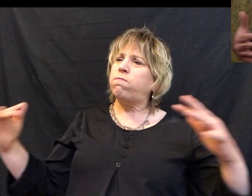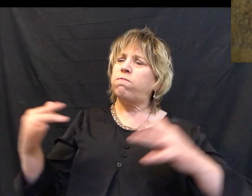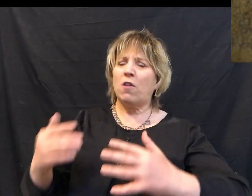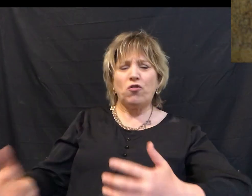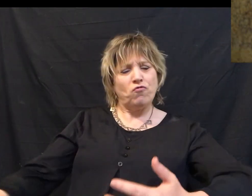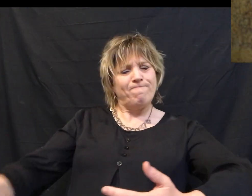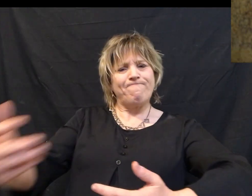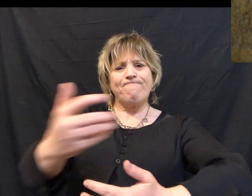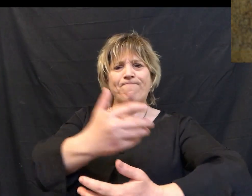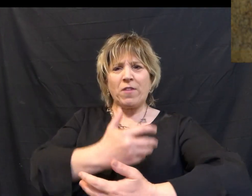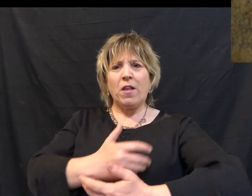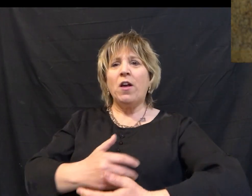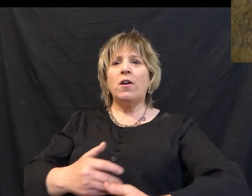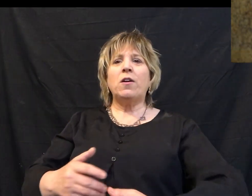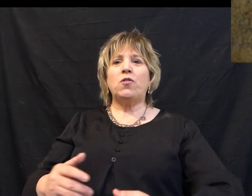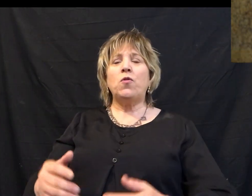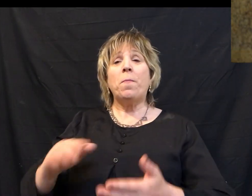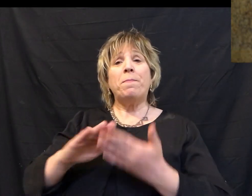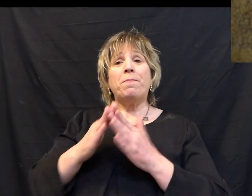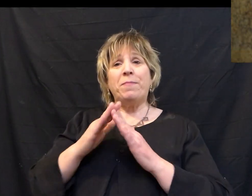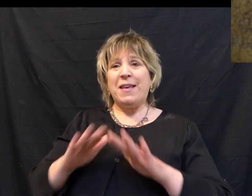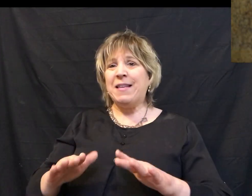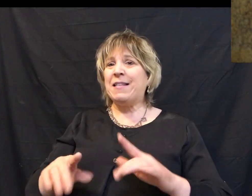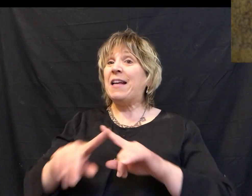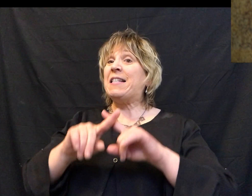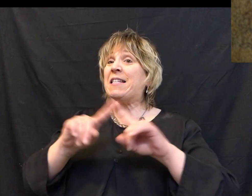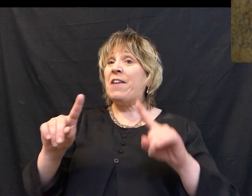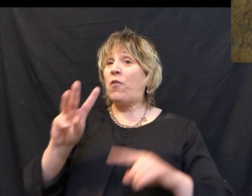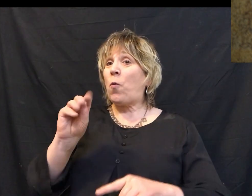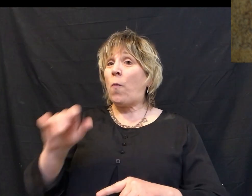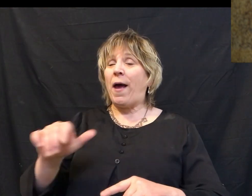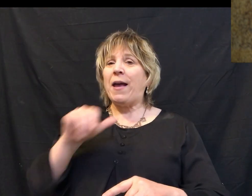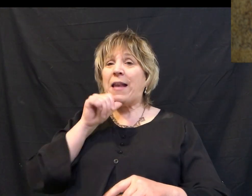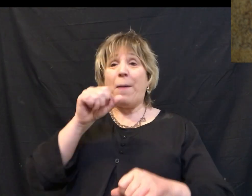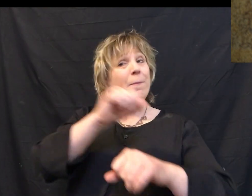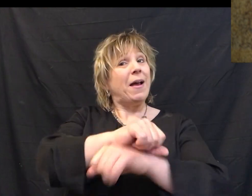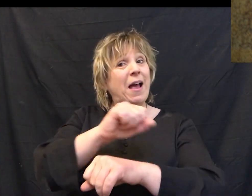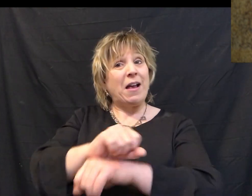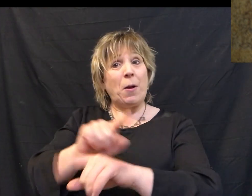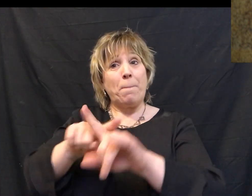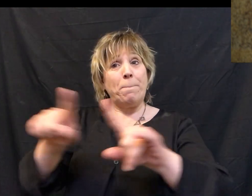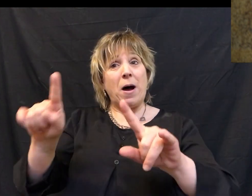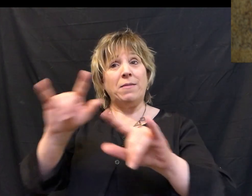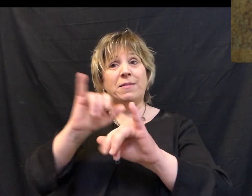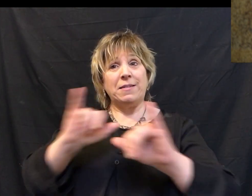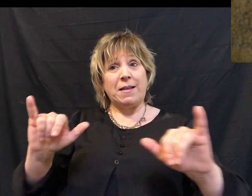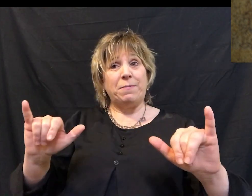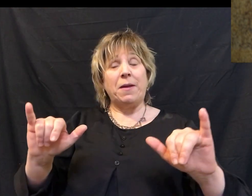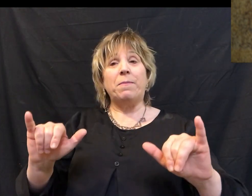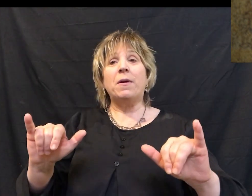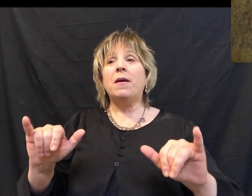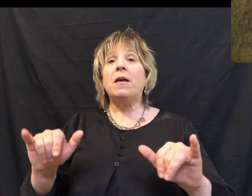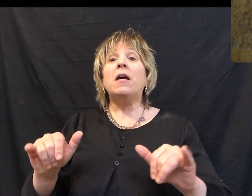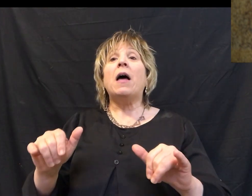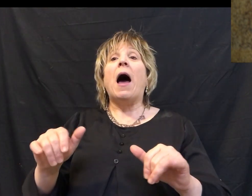gather you under my wings to bring the peace of God in a different way, not by conquering, but by serving.